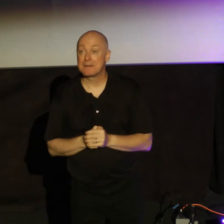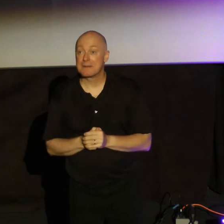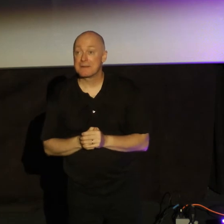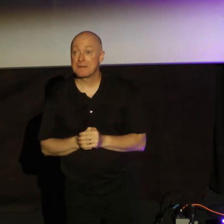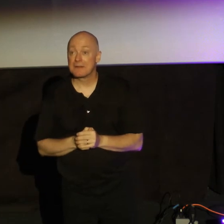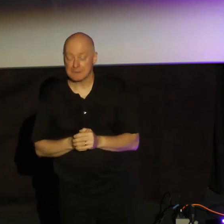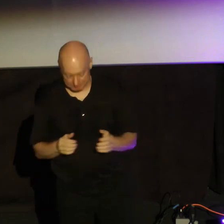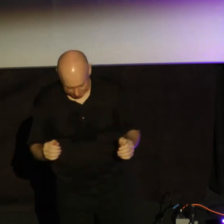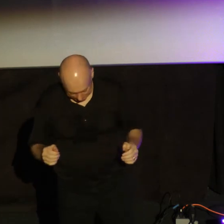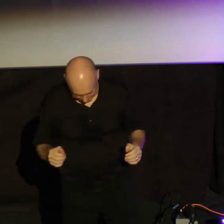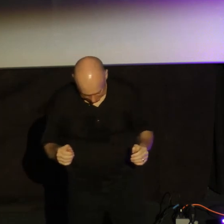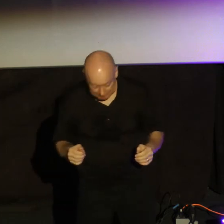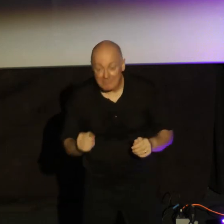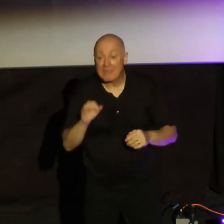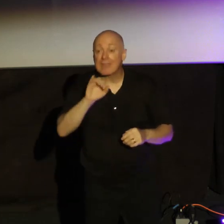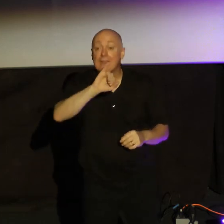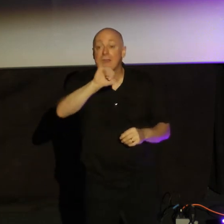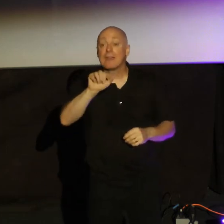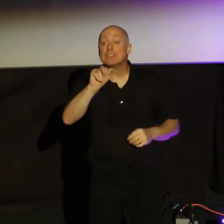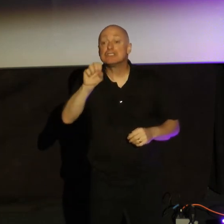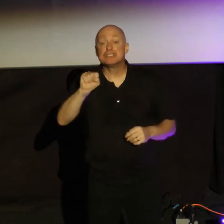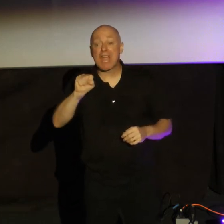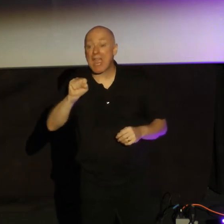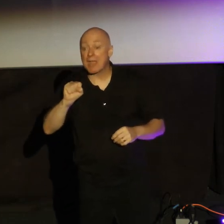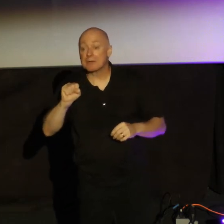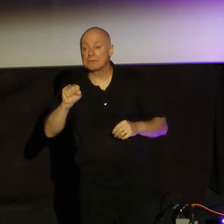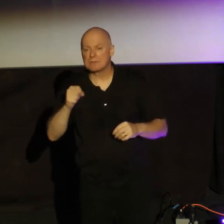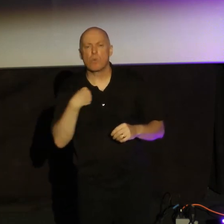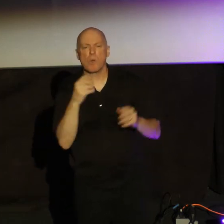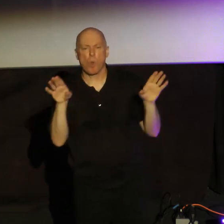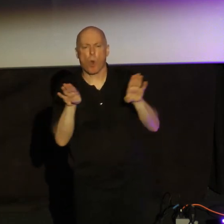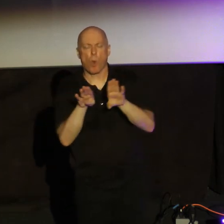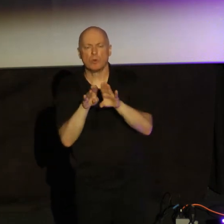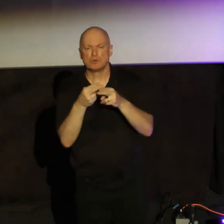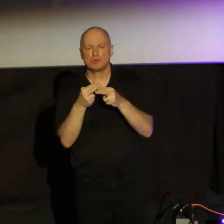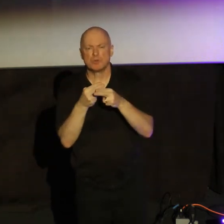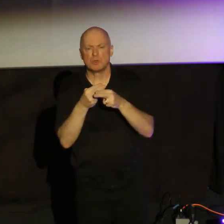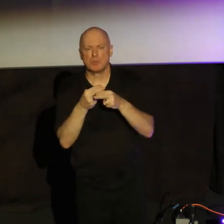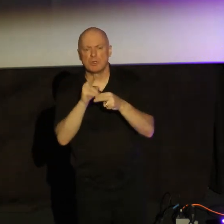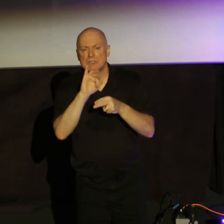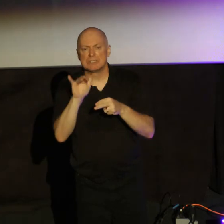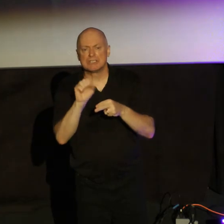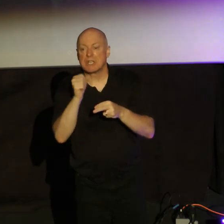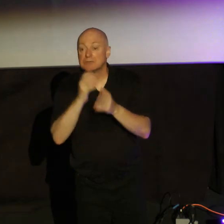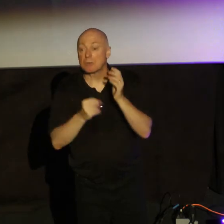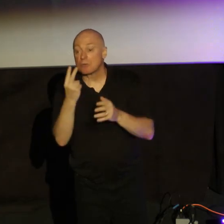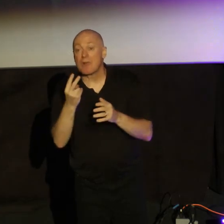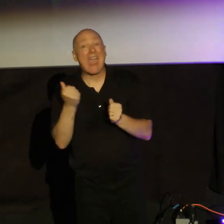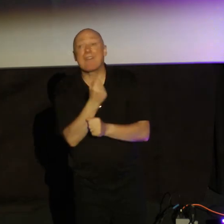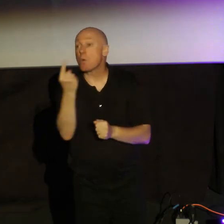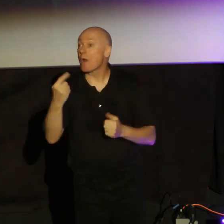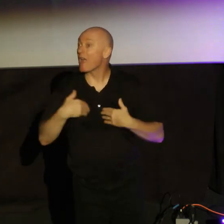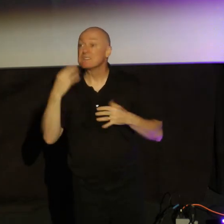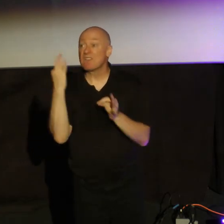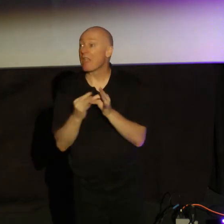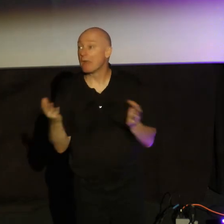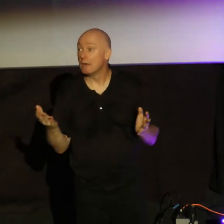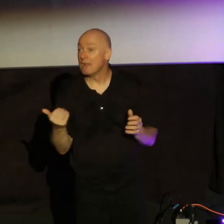James, I think it's clear from, as we close here, James chapter 2, that everyone has faith. Everyone has faith.